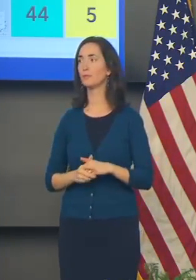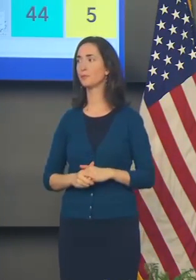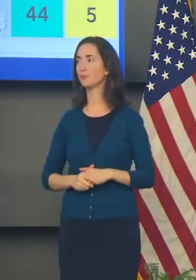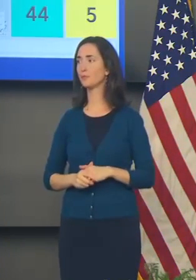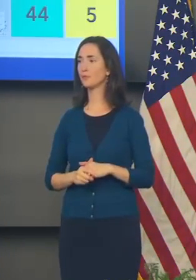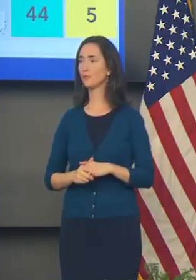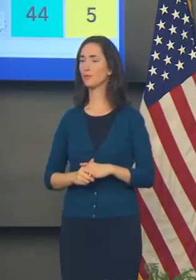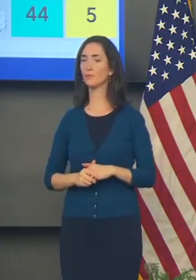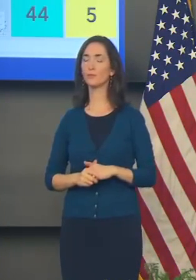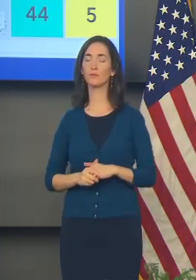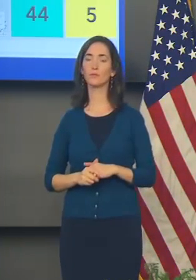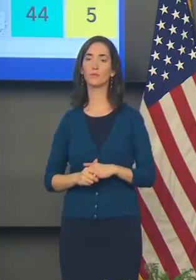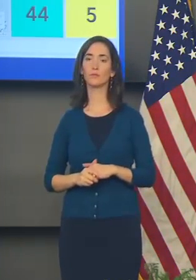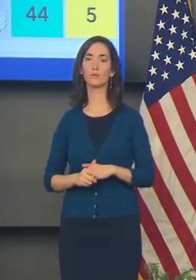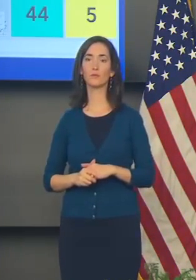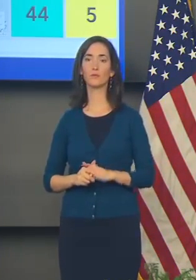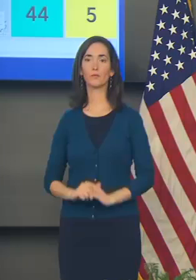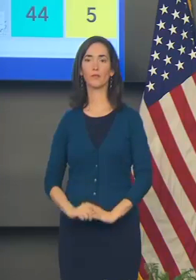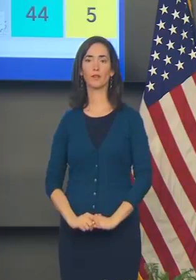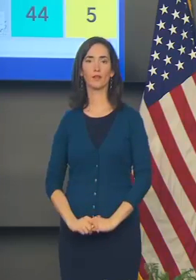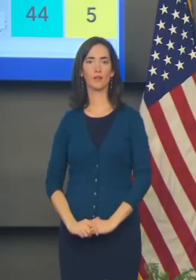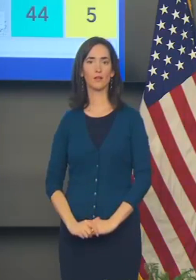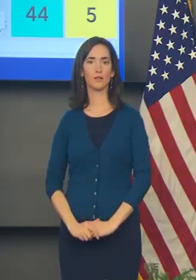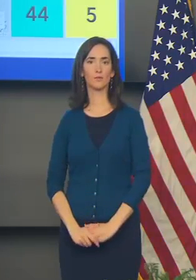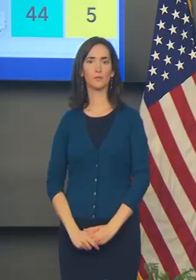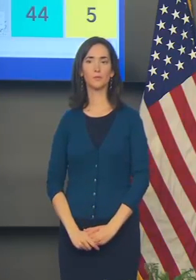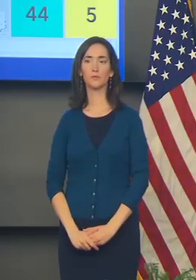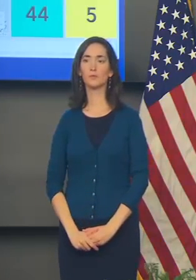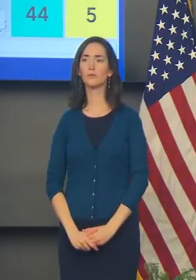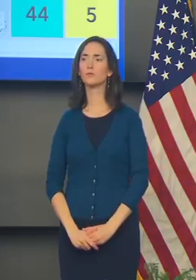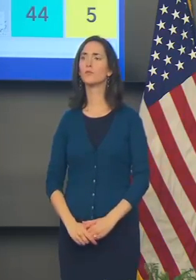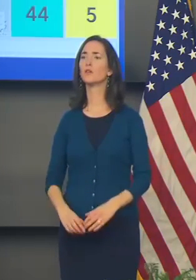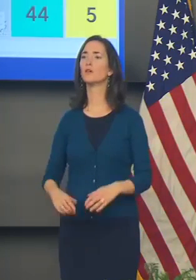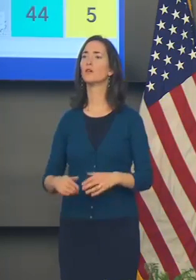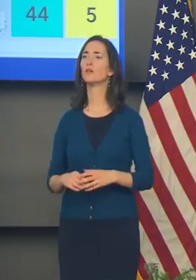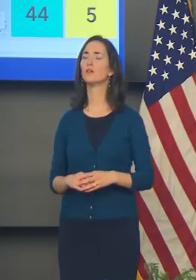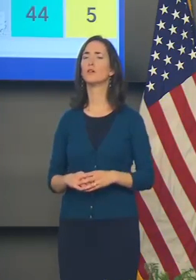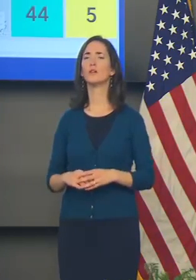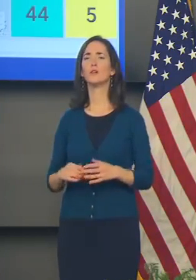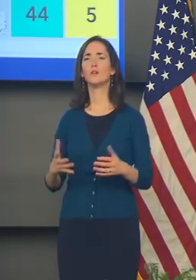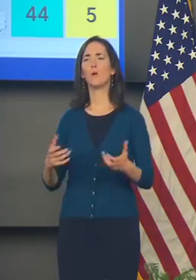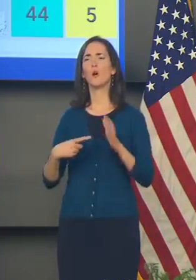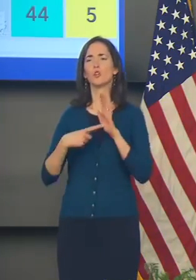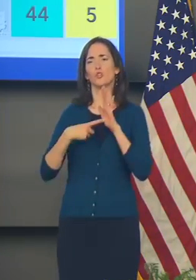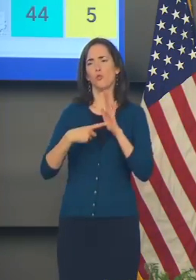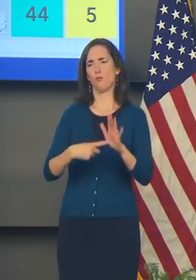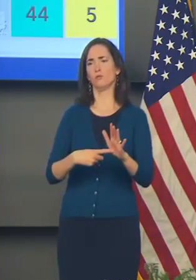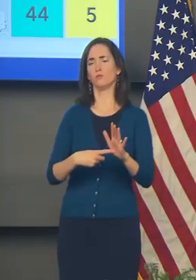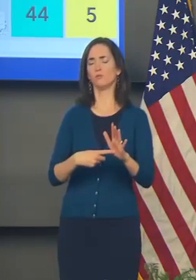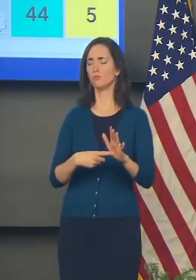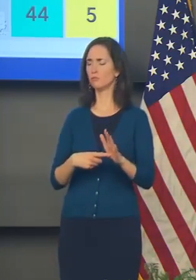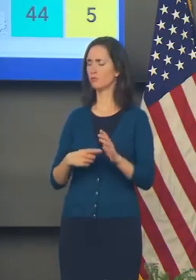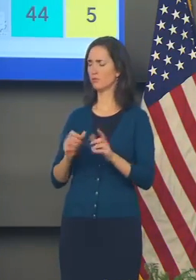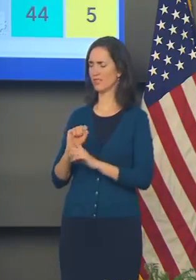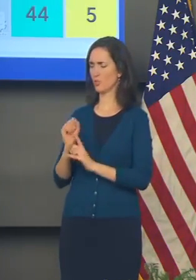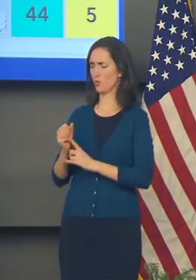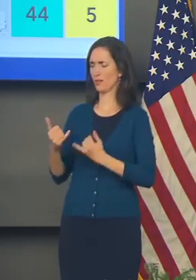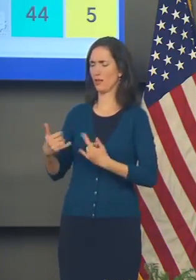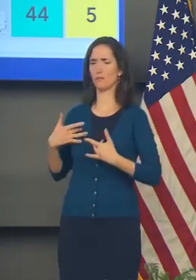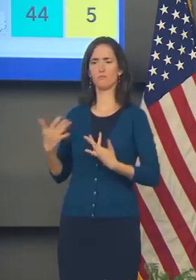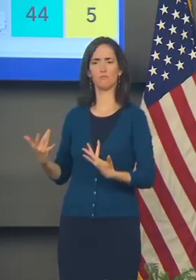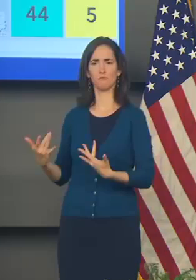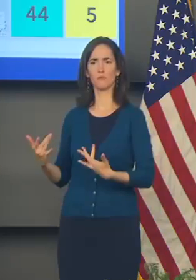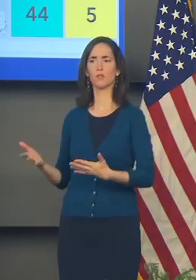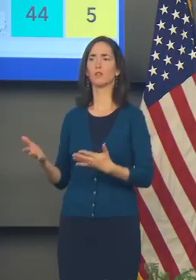Just as a point of reference to sort of show where we are and how quickly the COVID situation